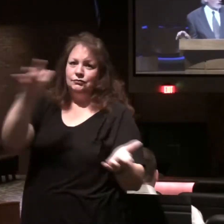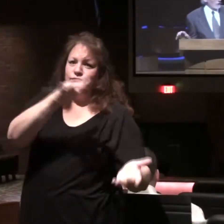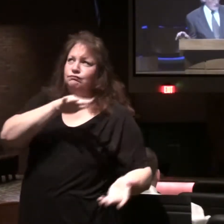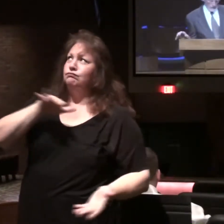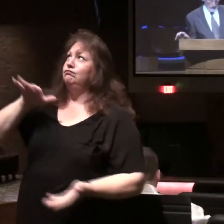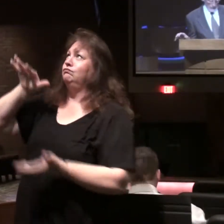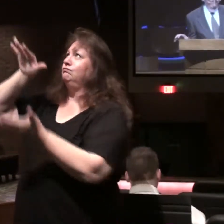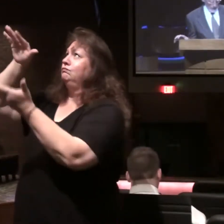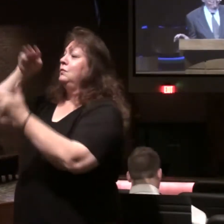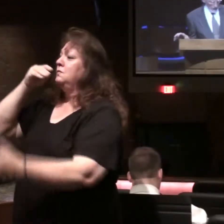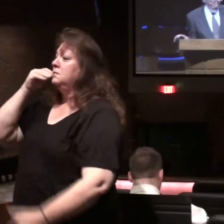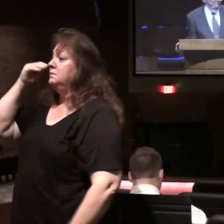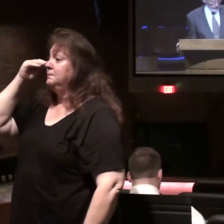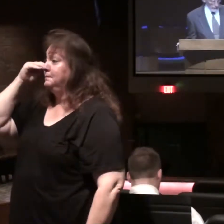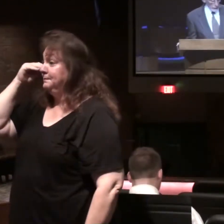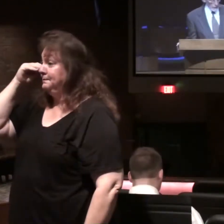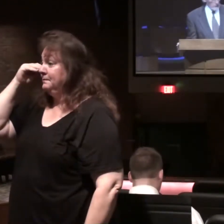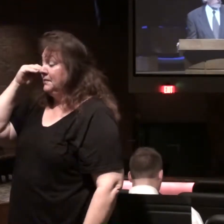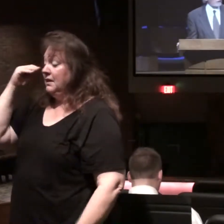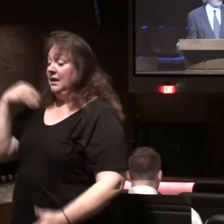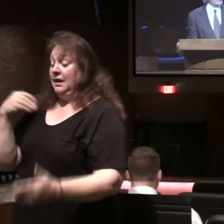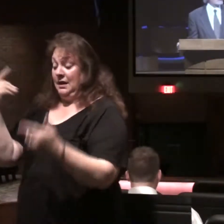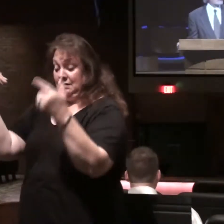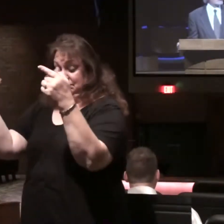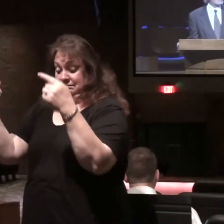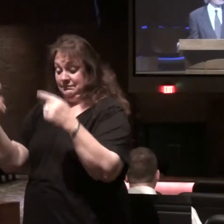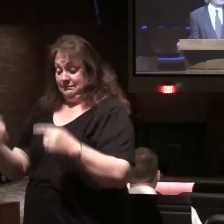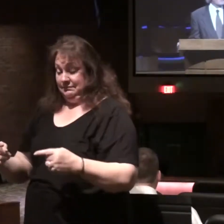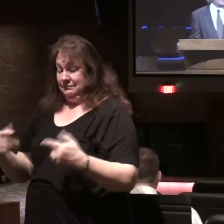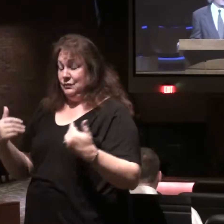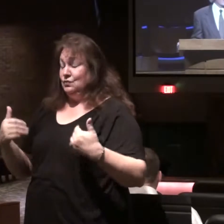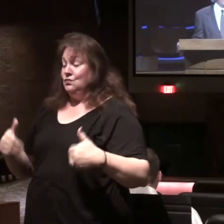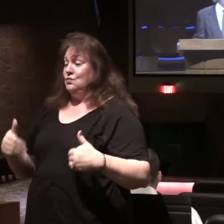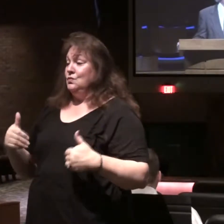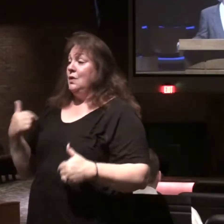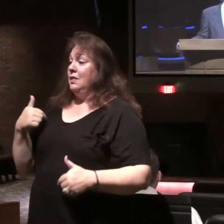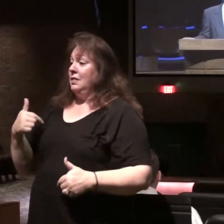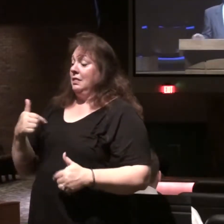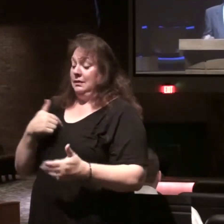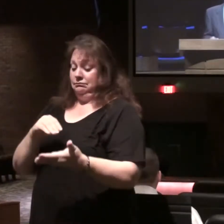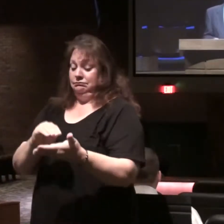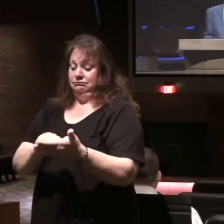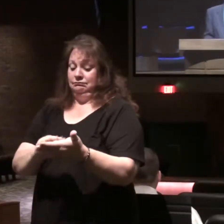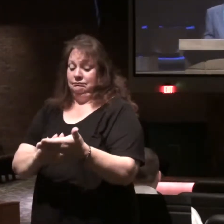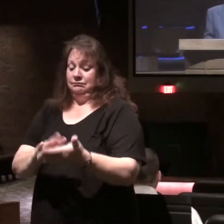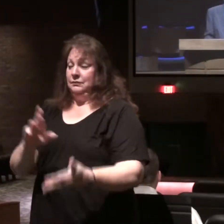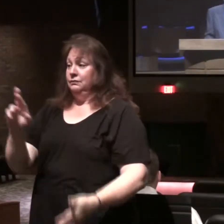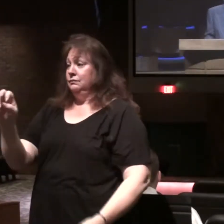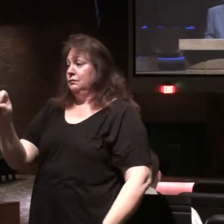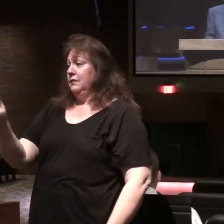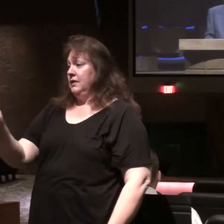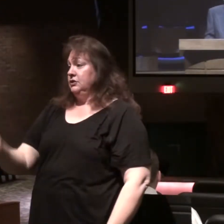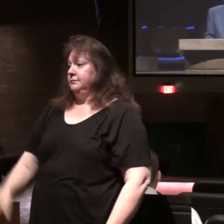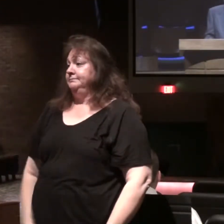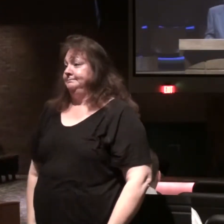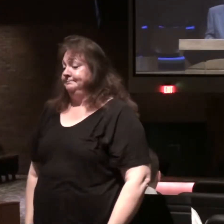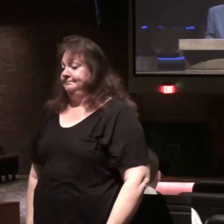to himself and the unfolding of the events that are recorded in the book of Revelation.